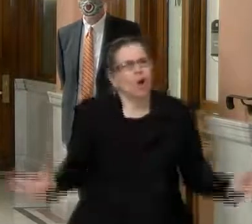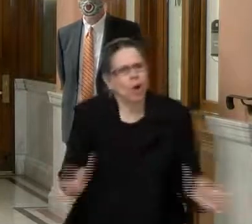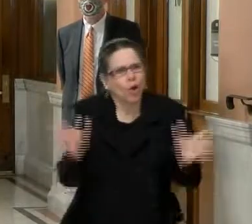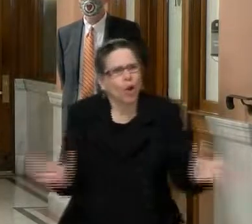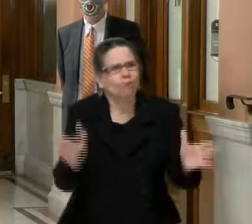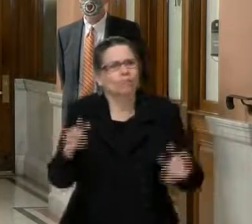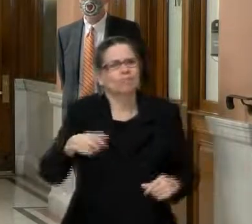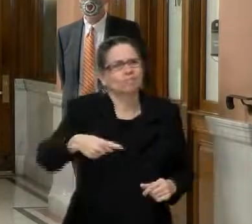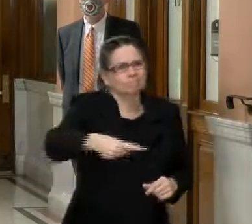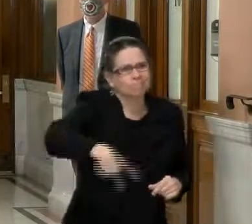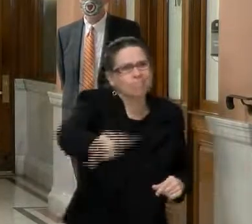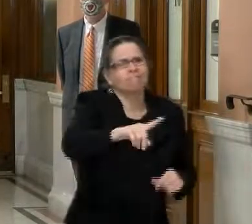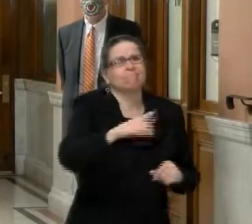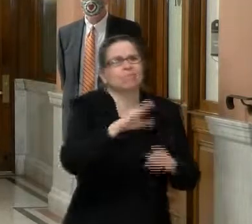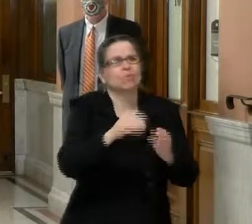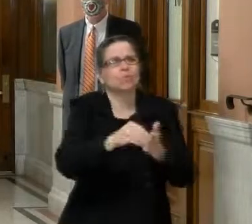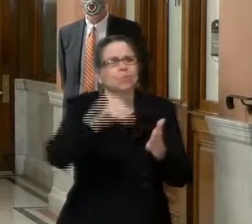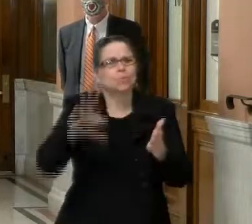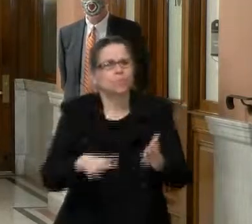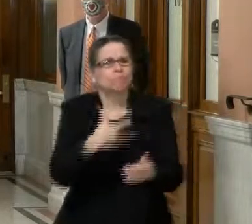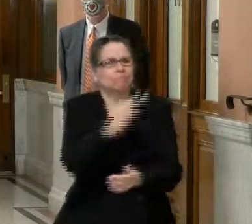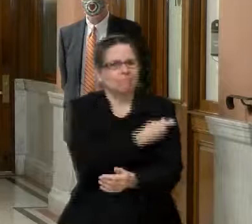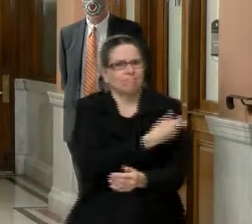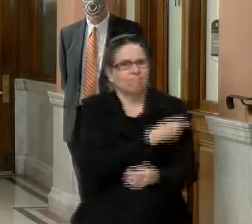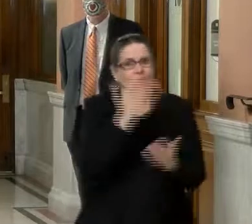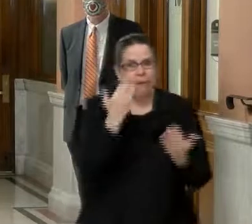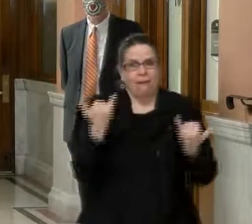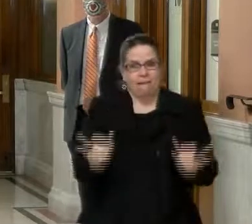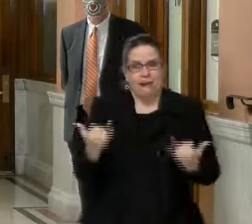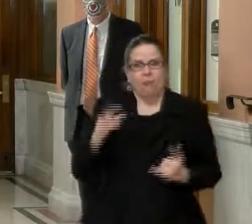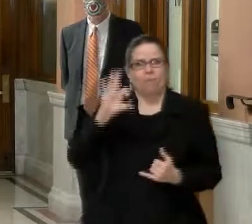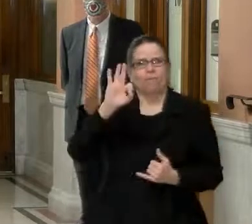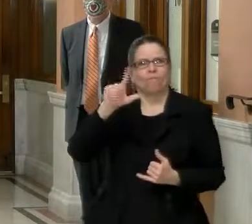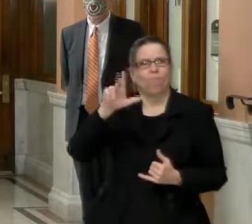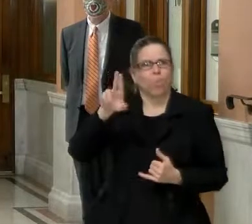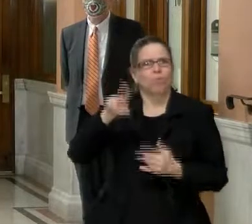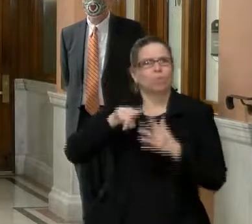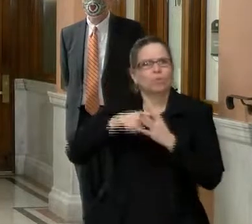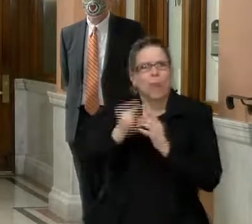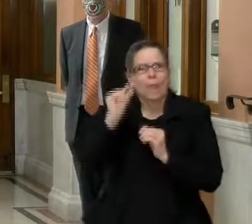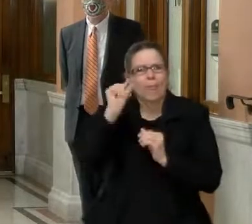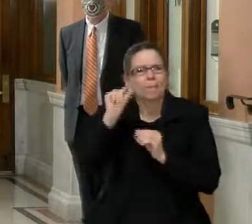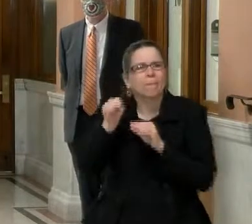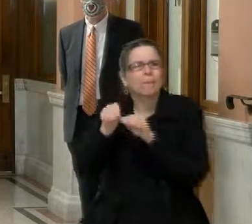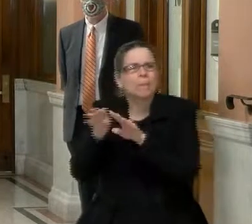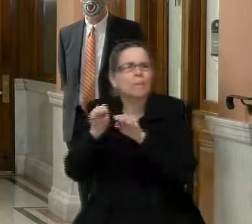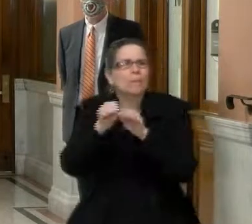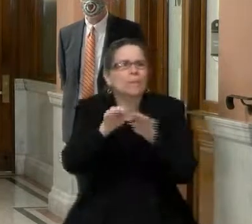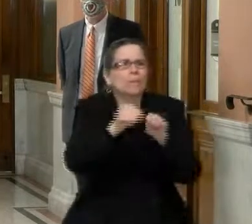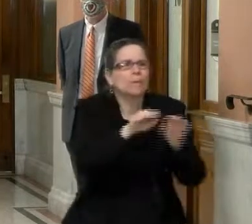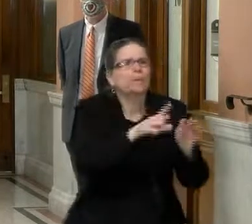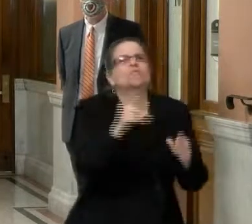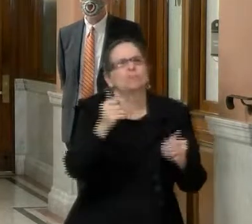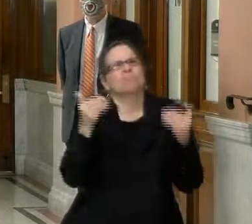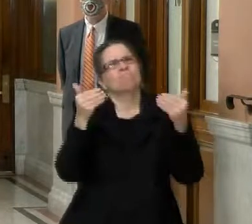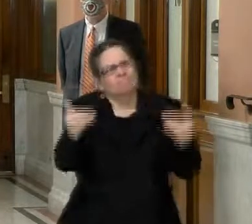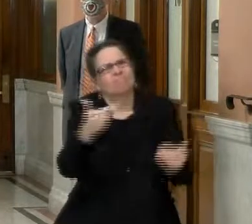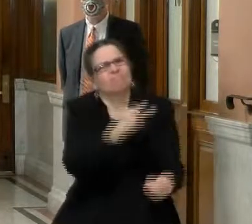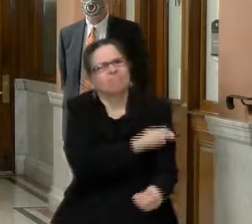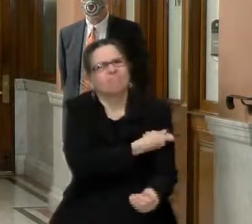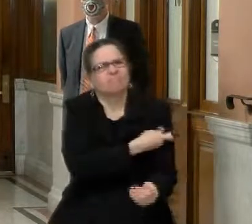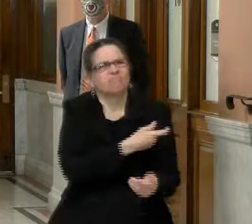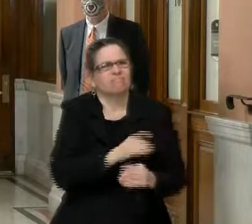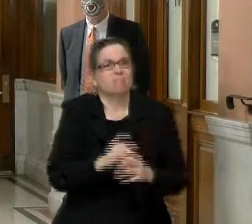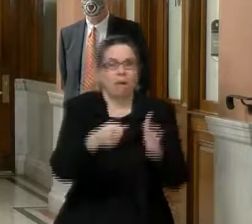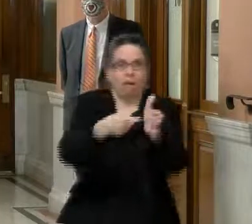I think it's because of the mask that everybody's wearing and also our professional healthcare workers. And, uh, like so much of what you do in the